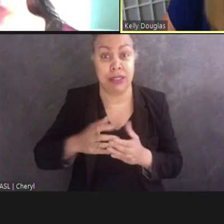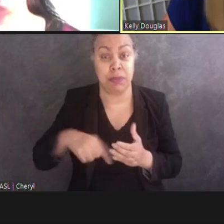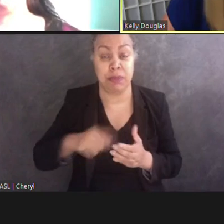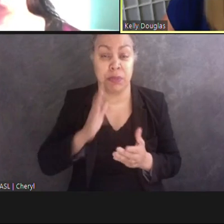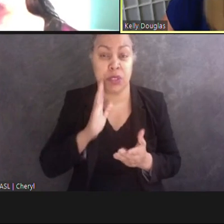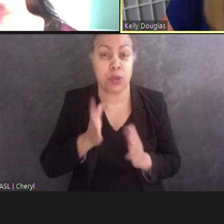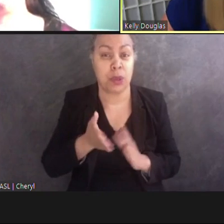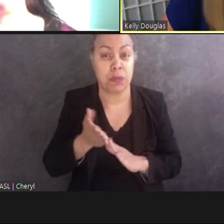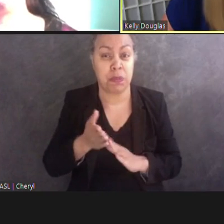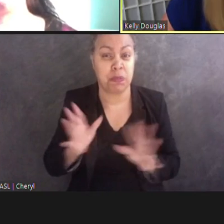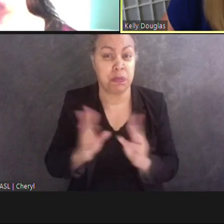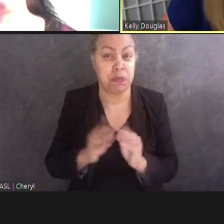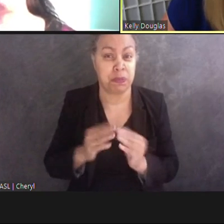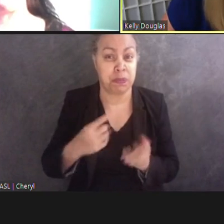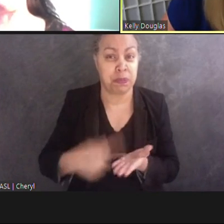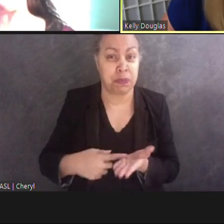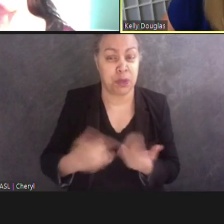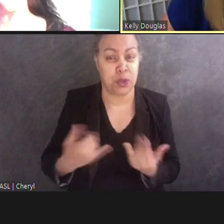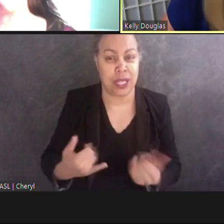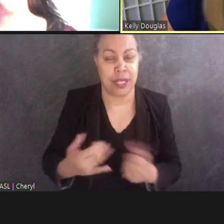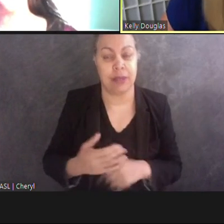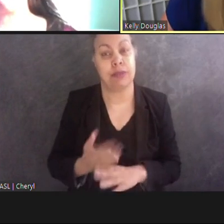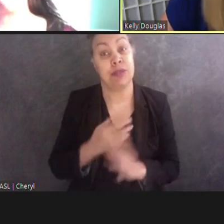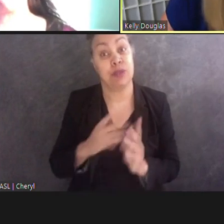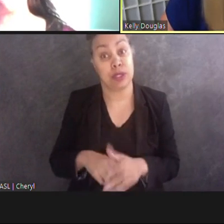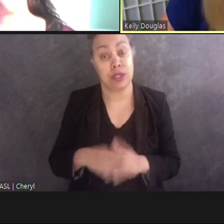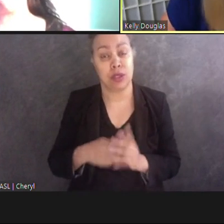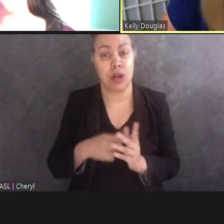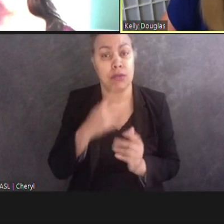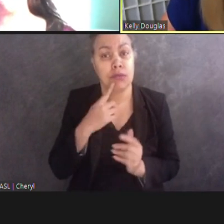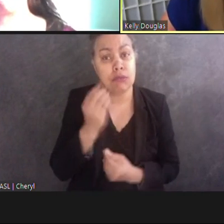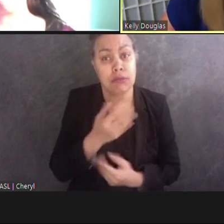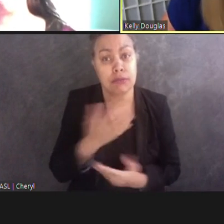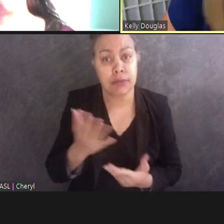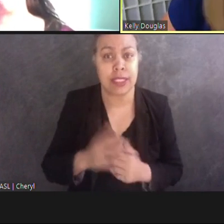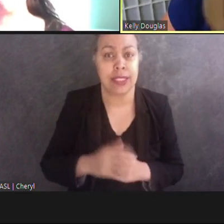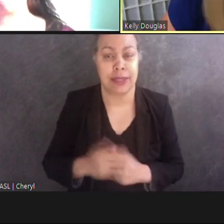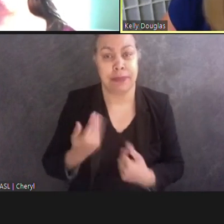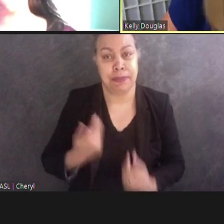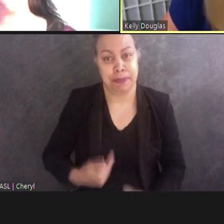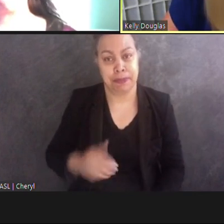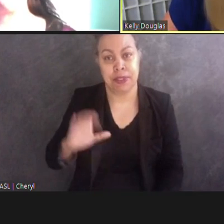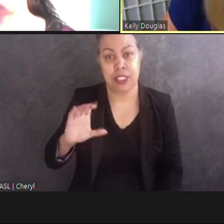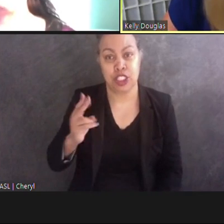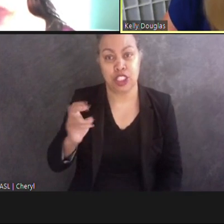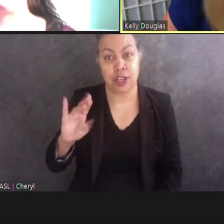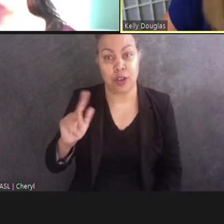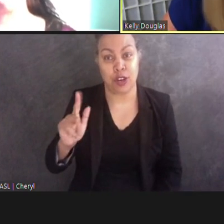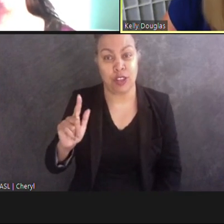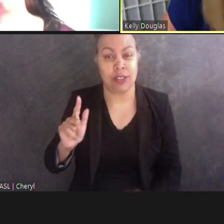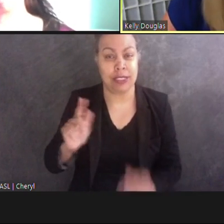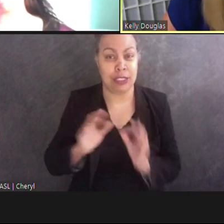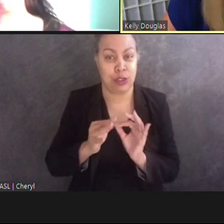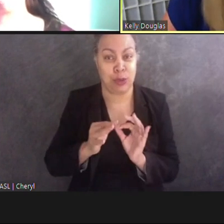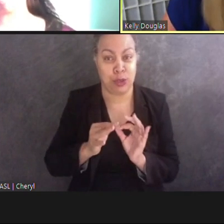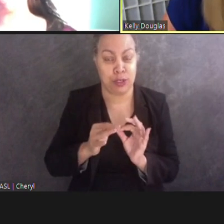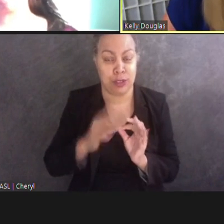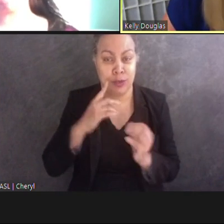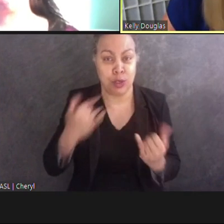started, I have a few housekeeping tips. We do have Cheryl, our ASL interpreter, on today's call. We're presenting in